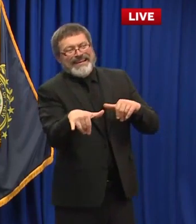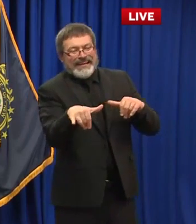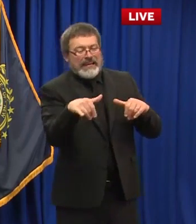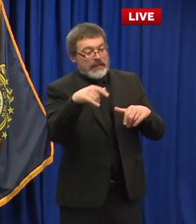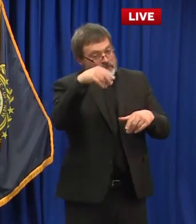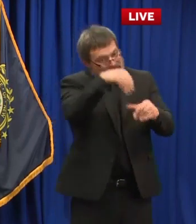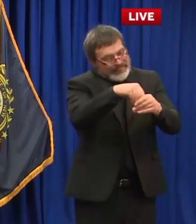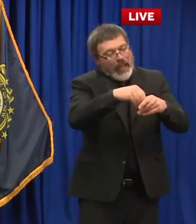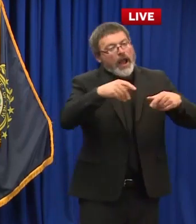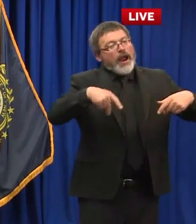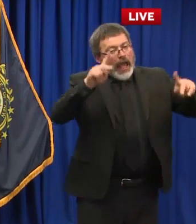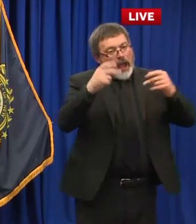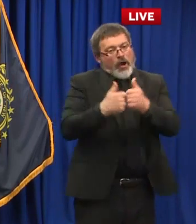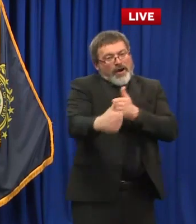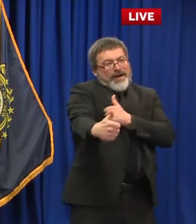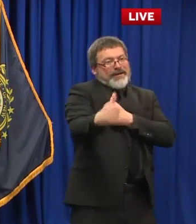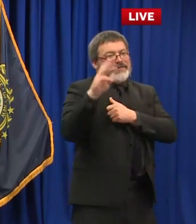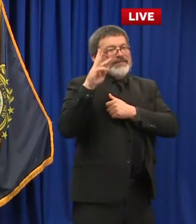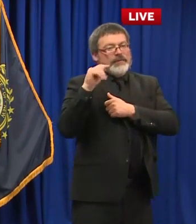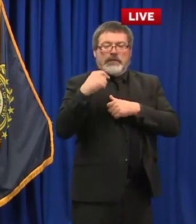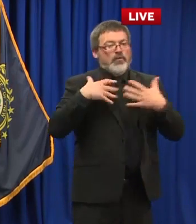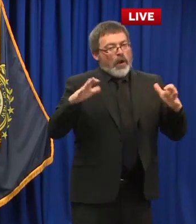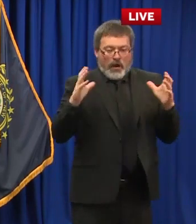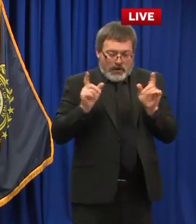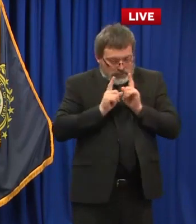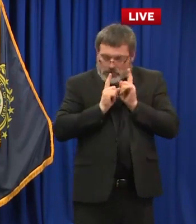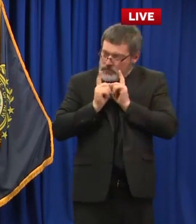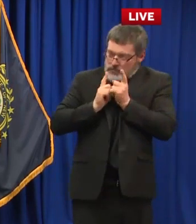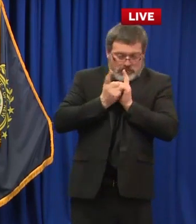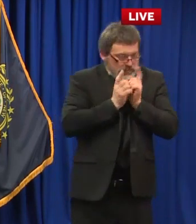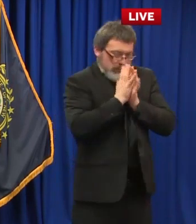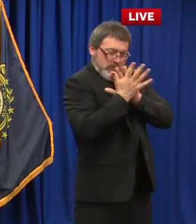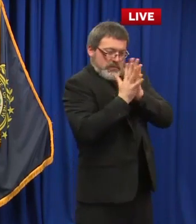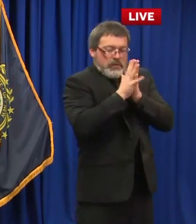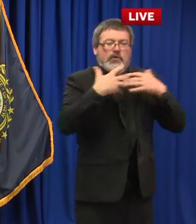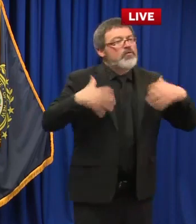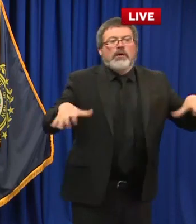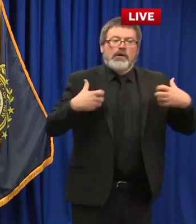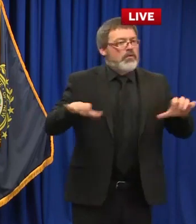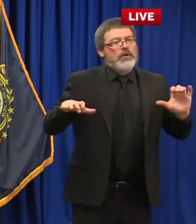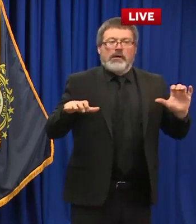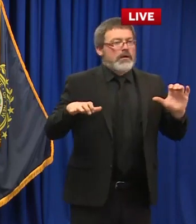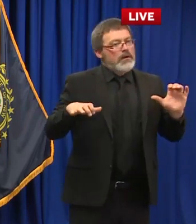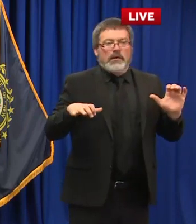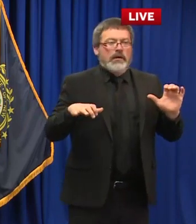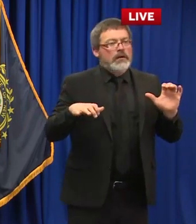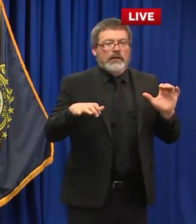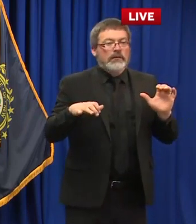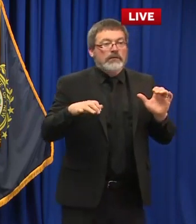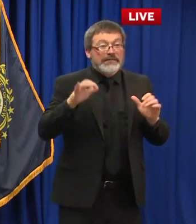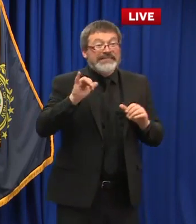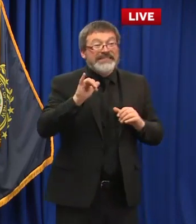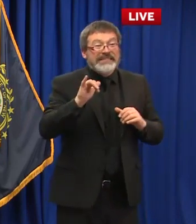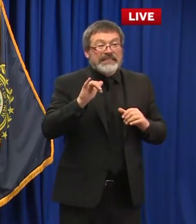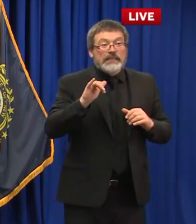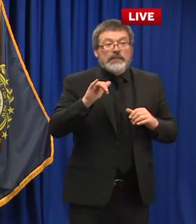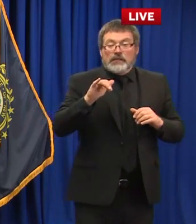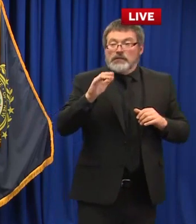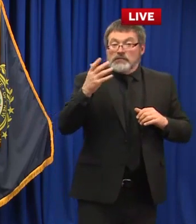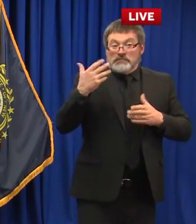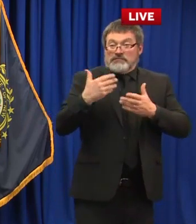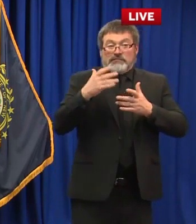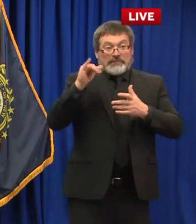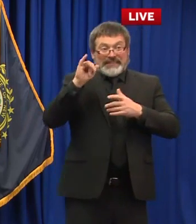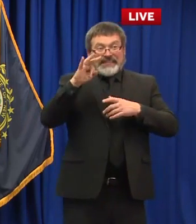cramming 300 people into a venue that only holds 300 people we've we've been there before it gets a little cramped at those tables and whatnot we want to make sure people have the